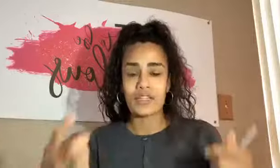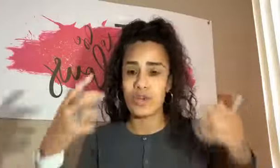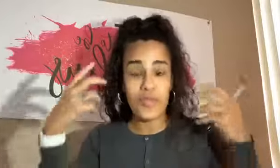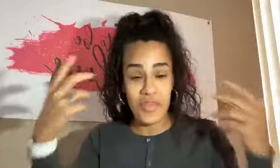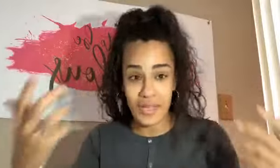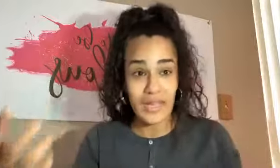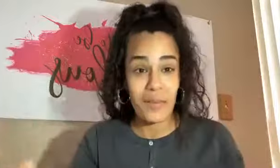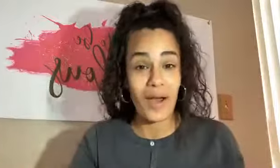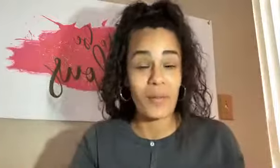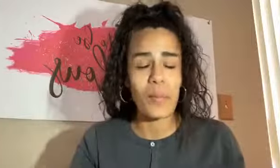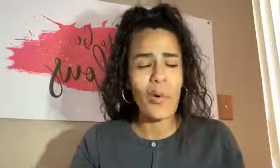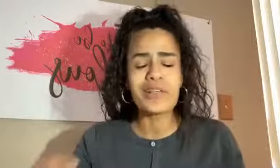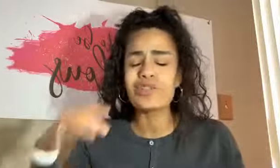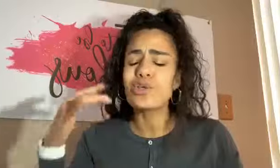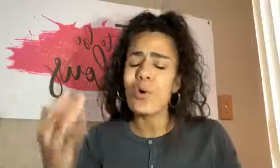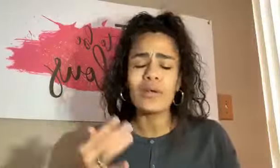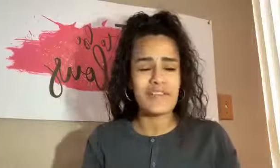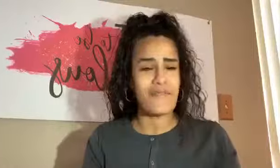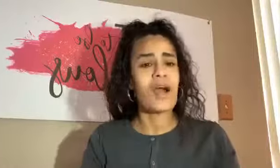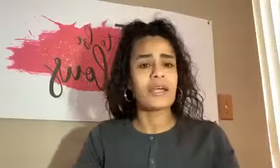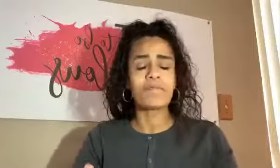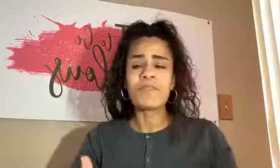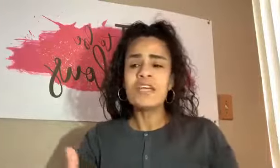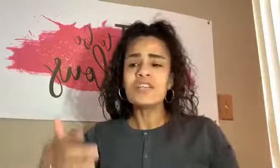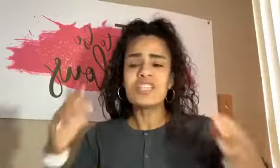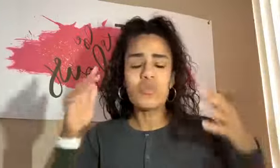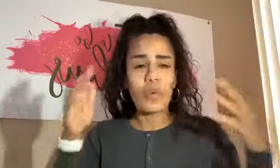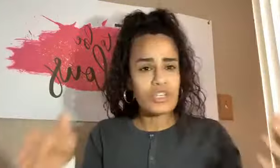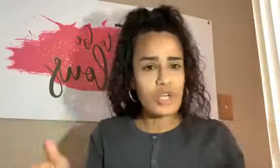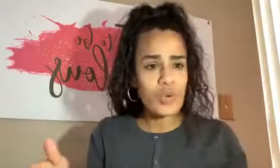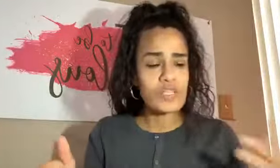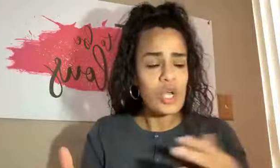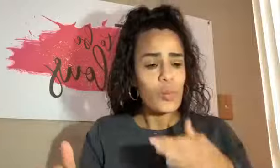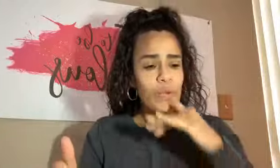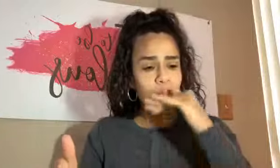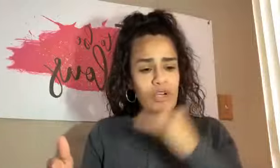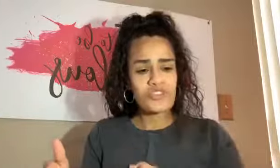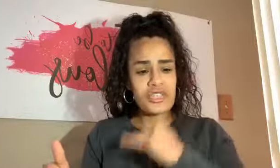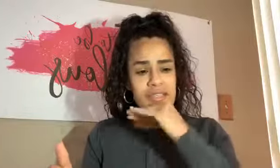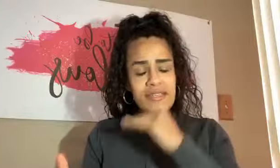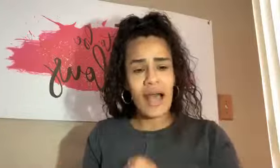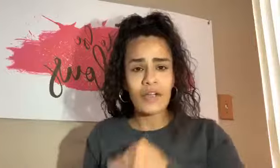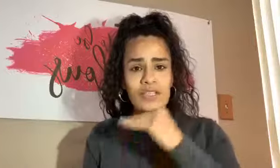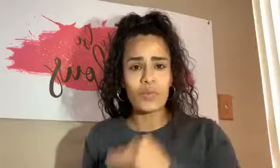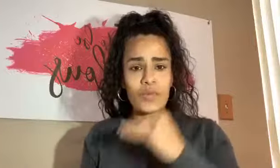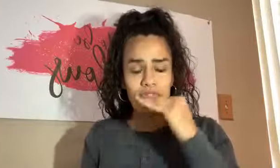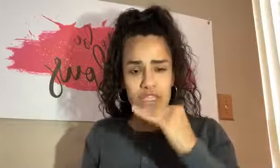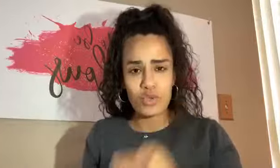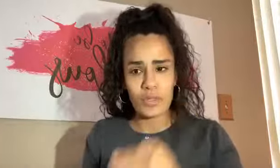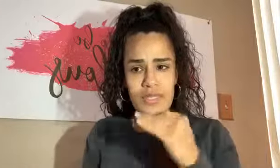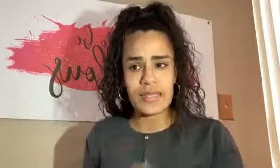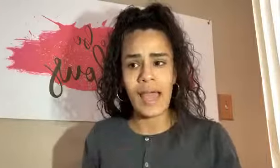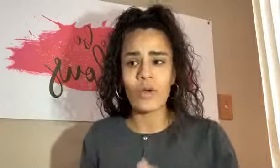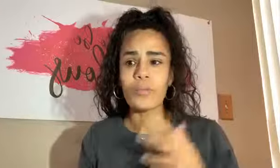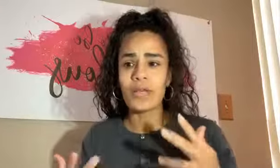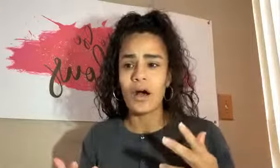it. Start thinking about it more. It's totally fine. See, what we do is we push these desires and these thoughts down because